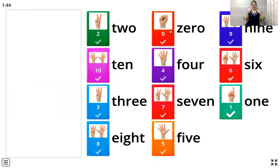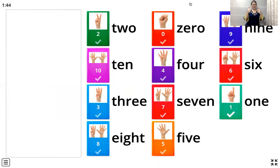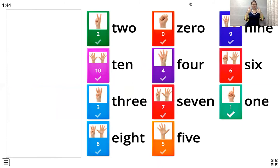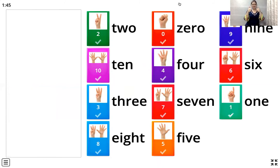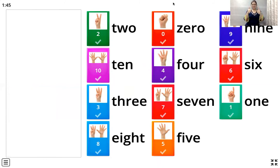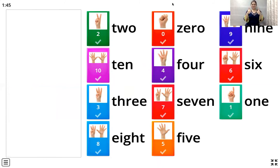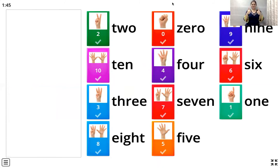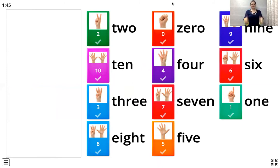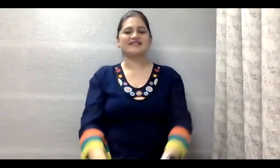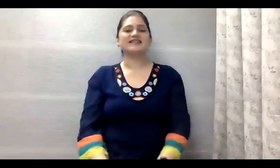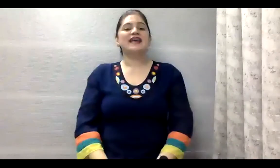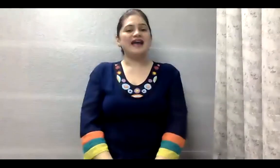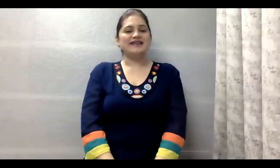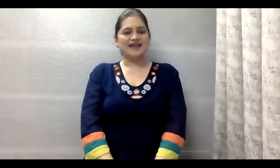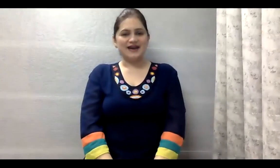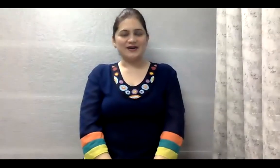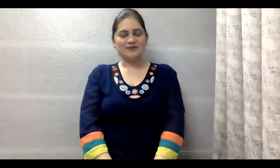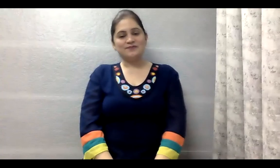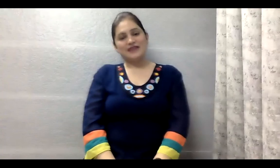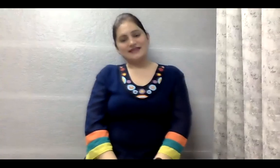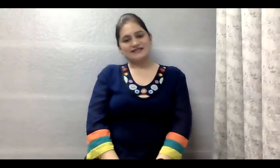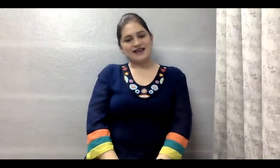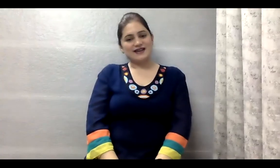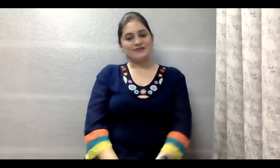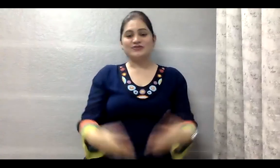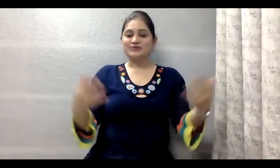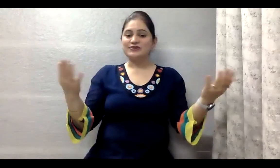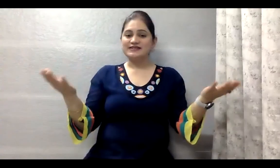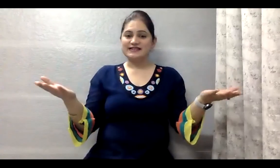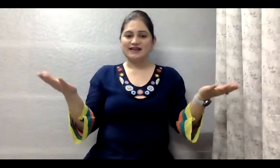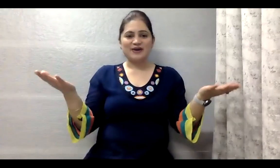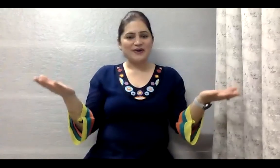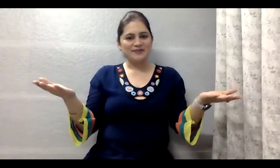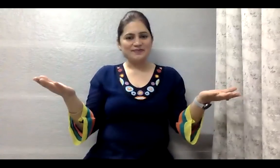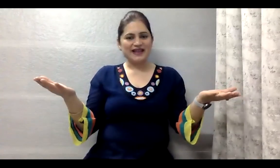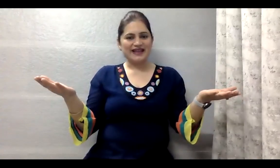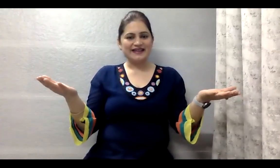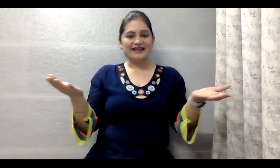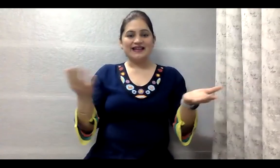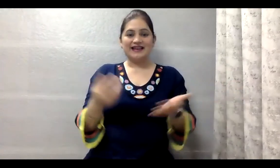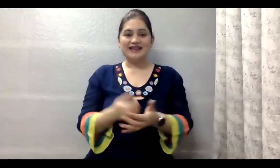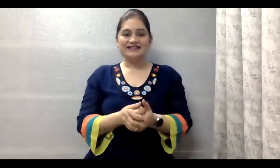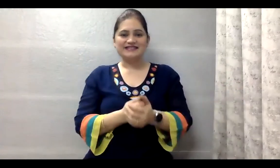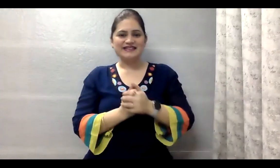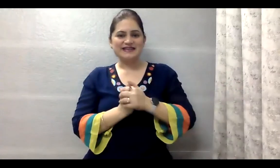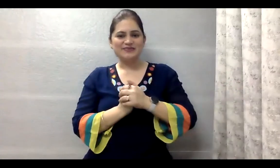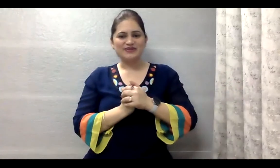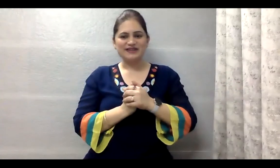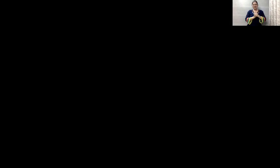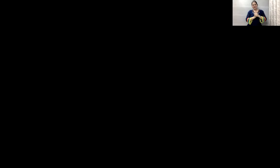children perfect and now it's time to see the home play let's see what are we